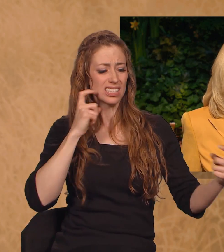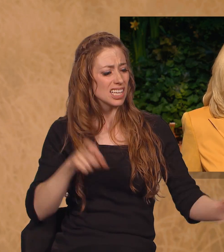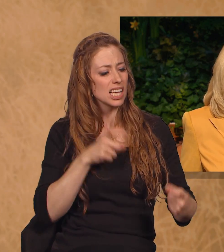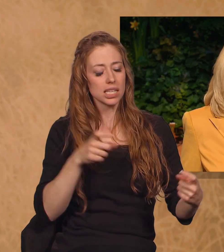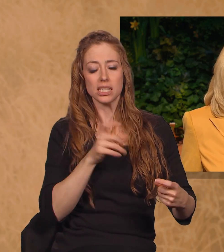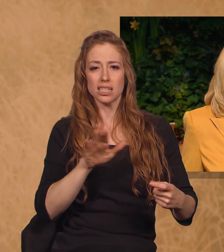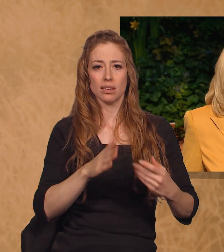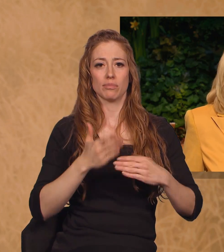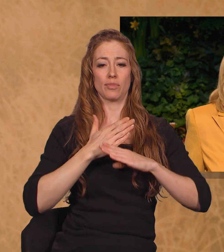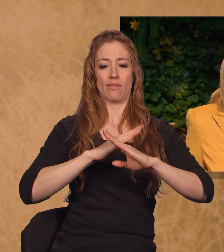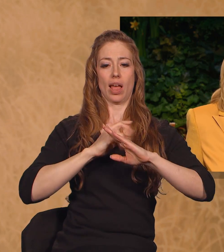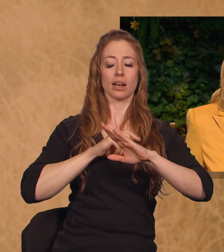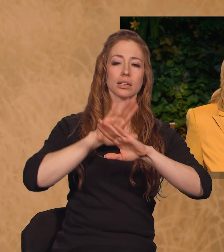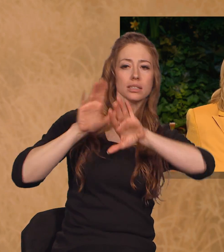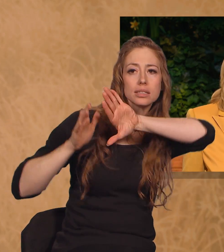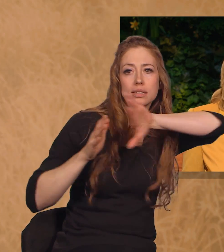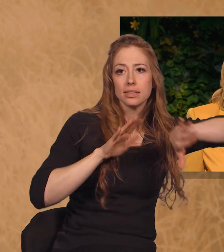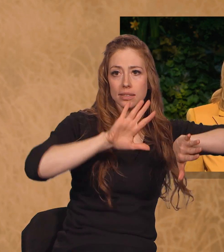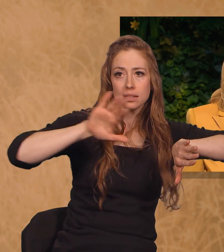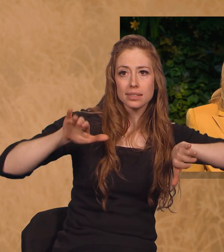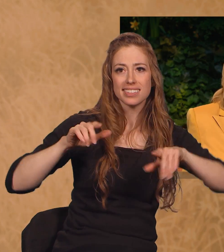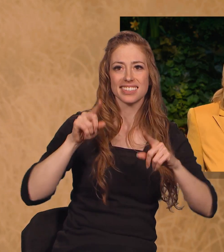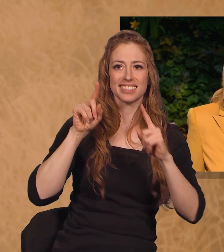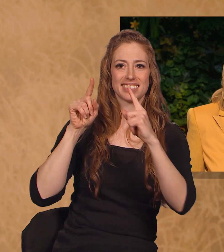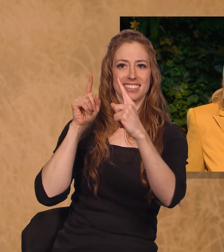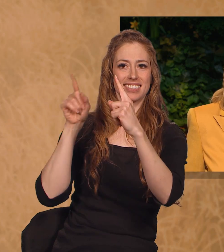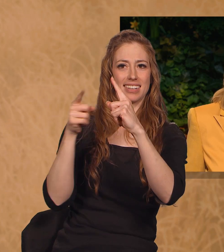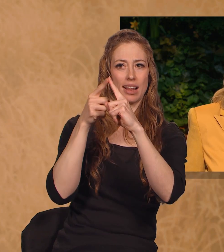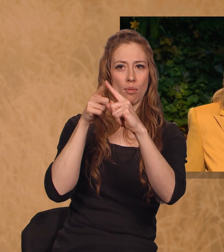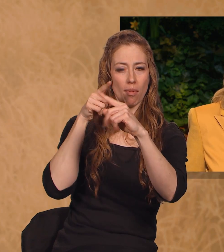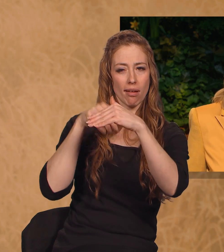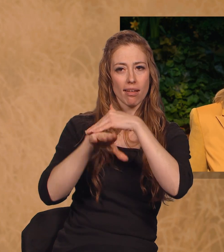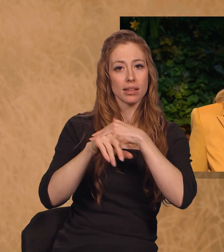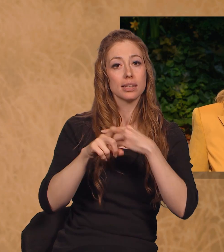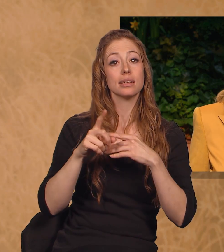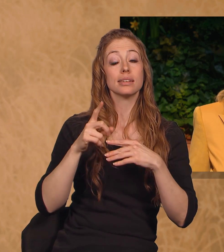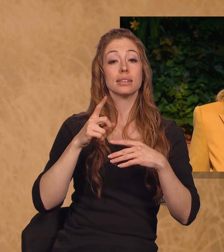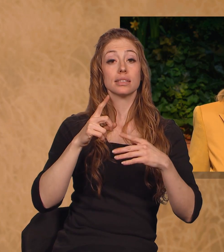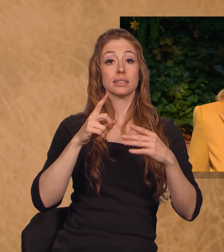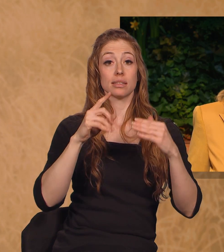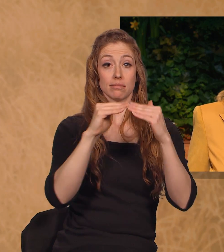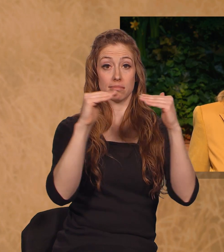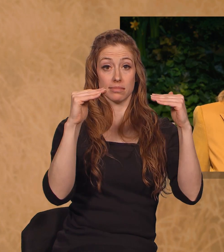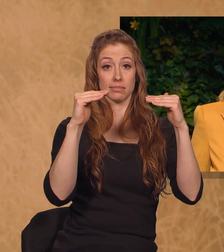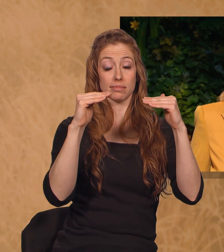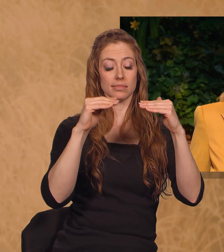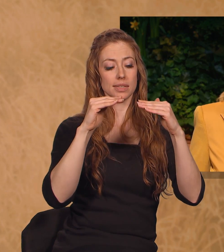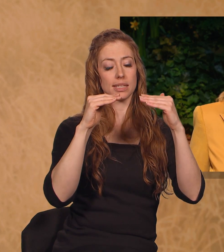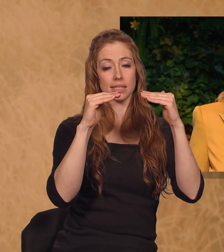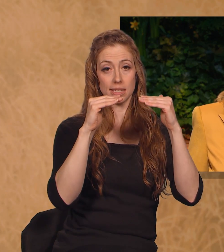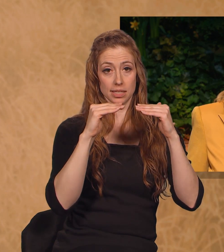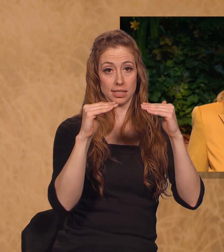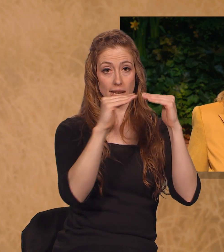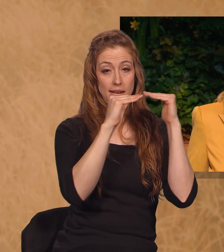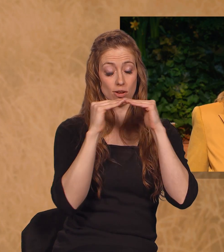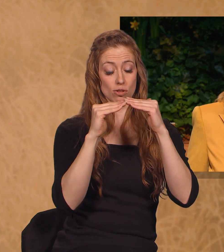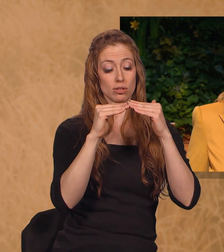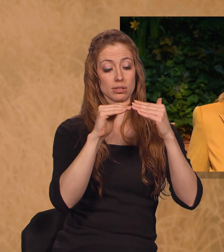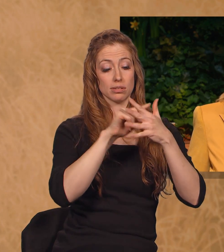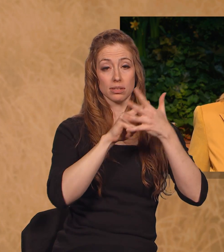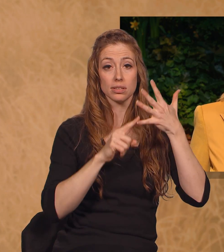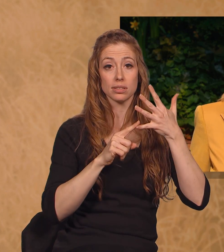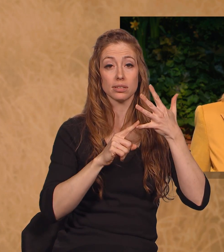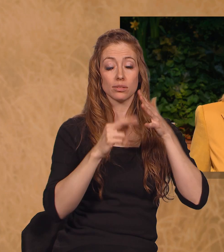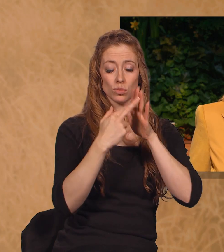reaching your goals, living the standards, enjoying the companionship of the Holy Ghost, and being worthy to enter holy temples.